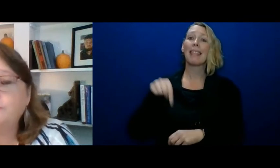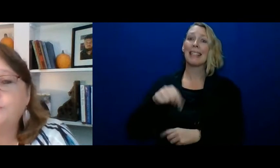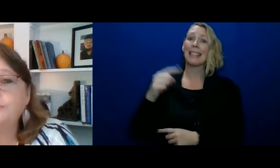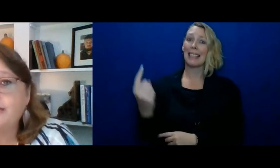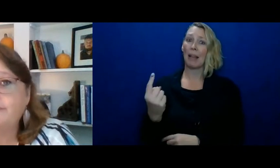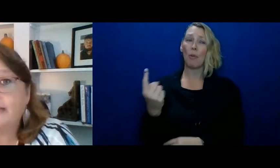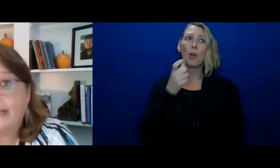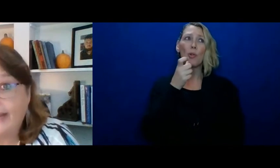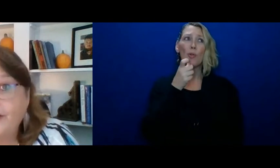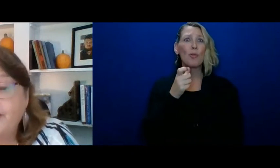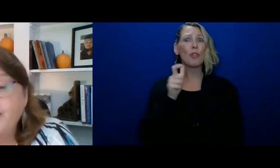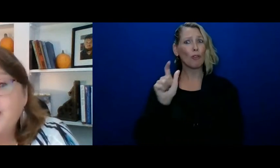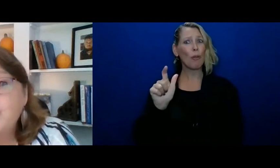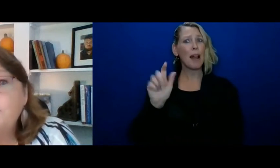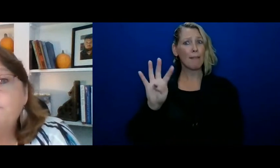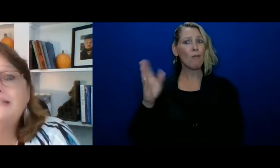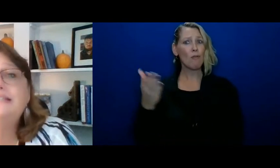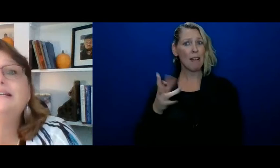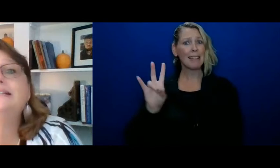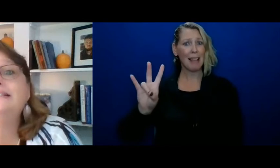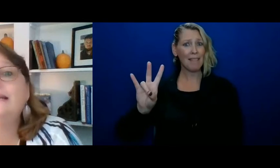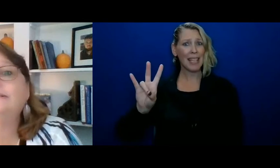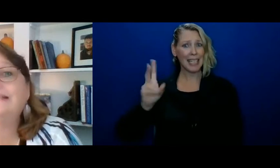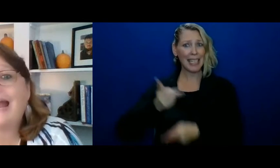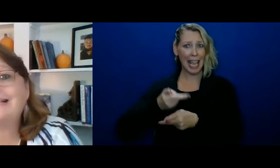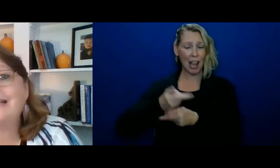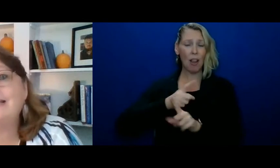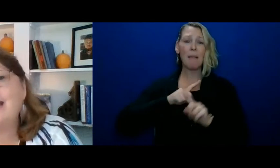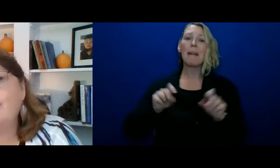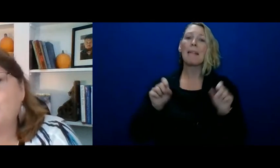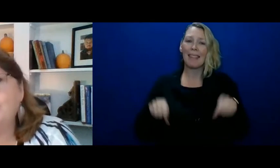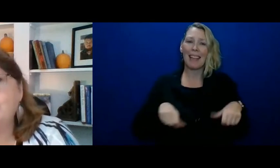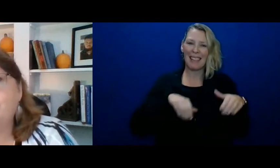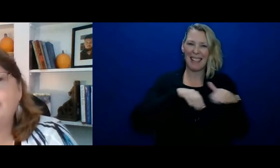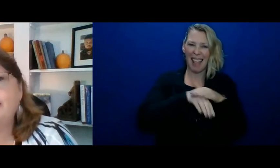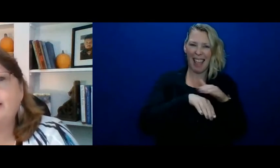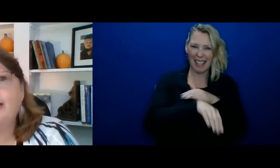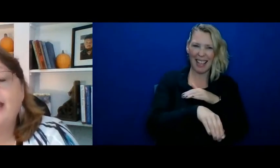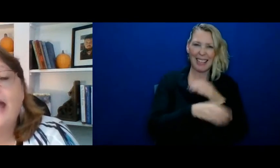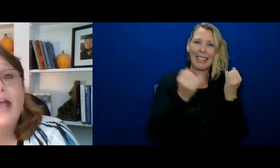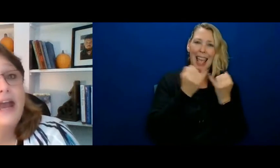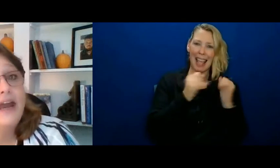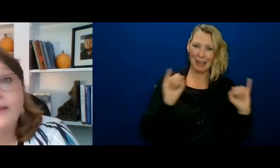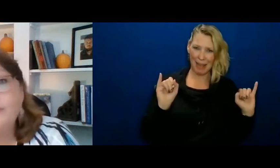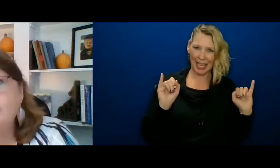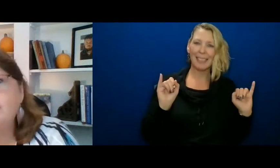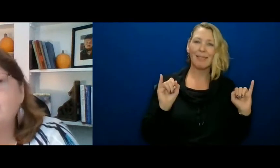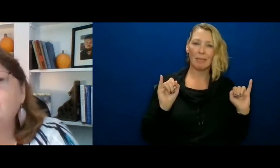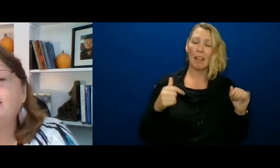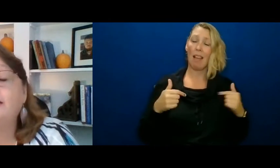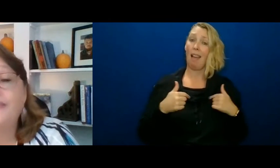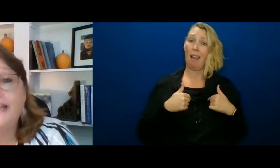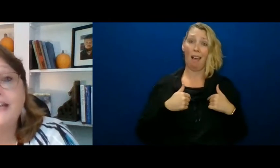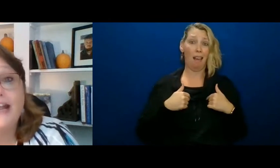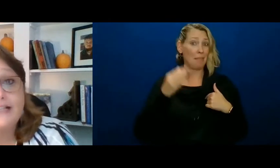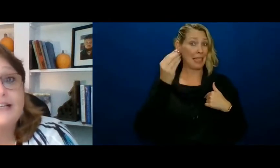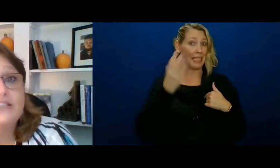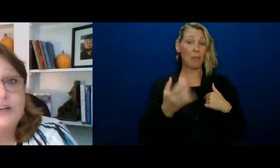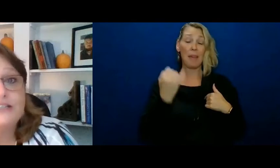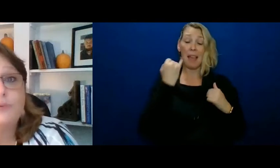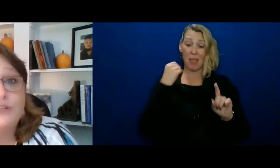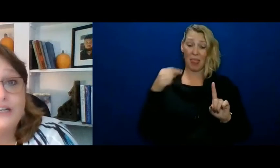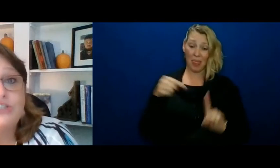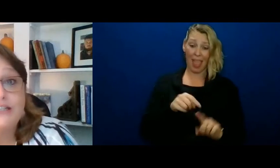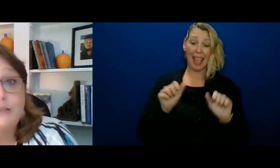who's a 24-7 care, but still is able to access that more independently. And I'm here to tell you, if they can